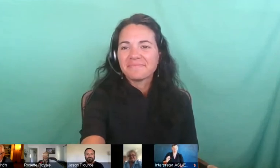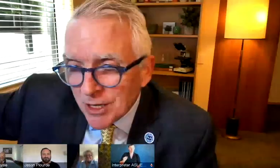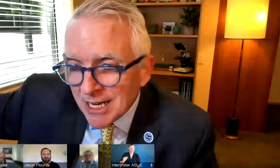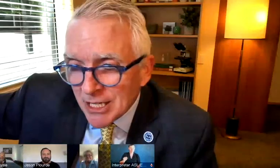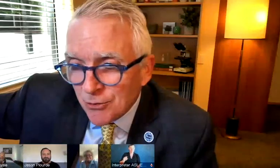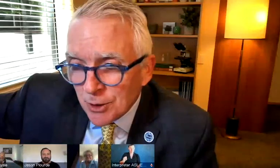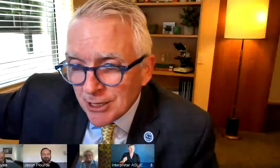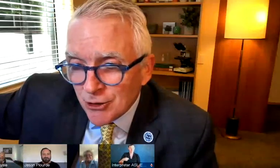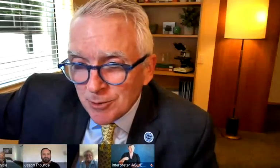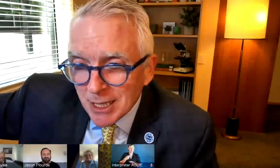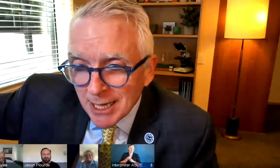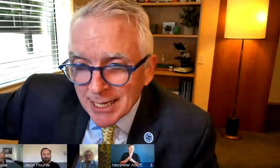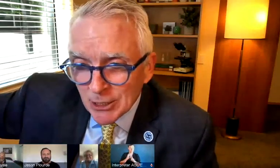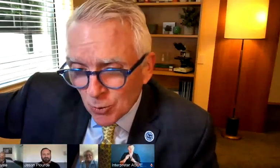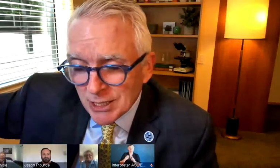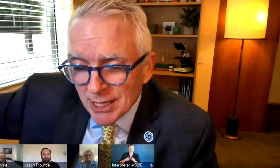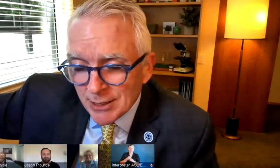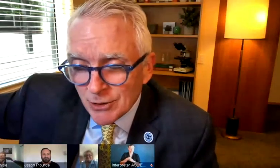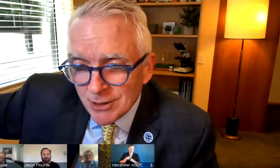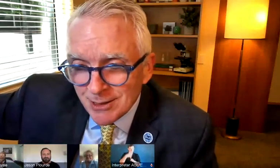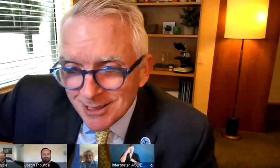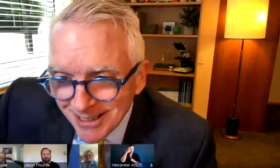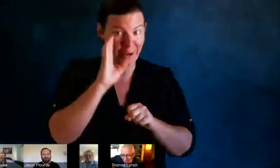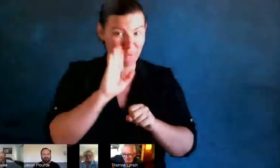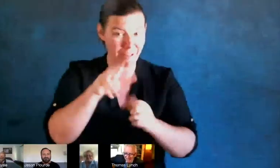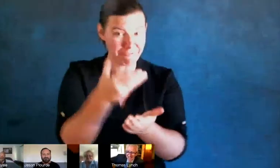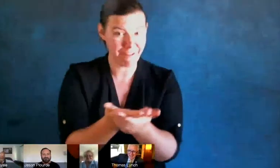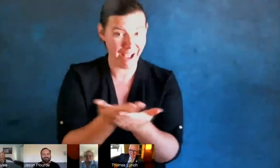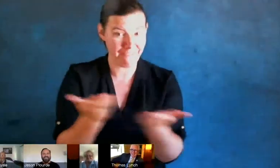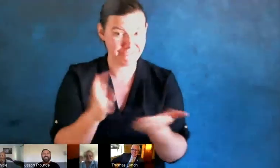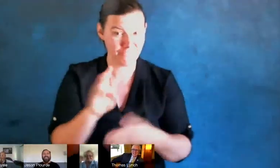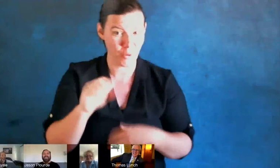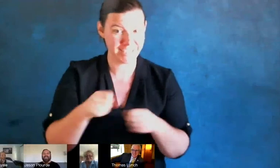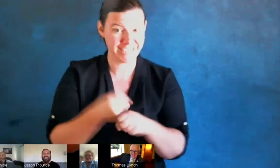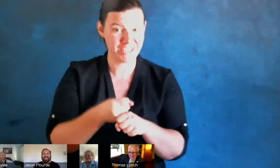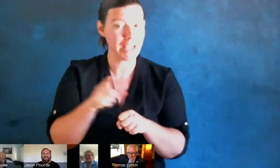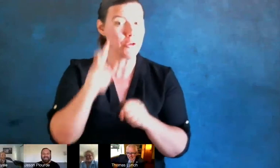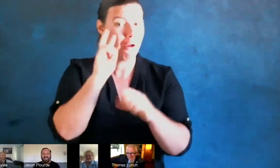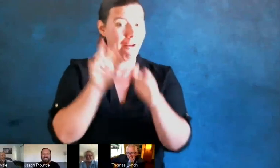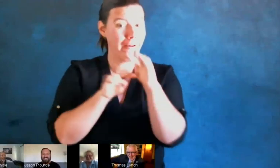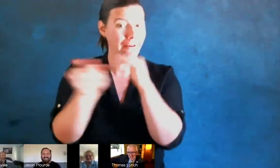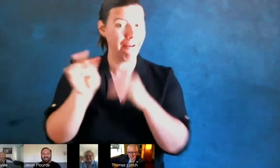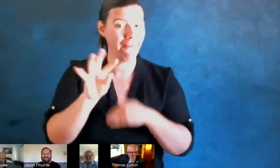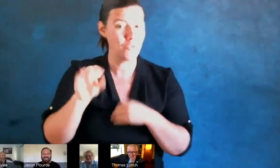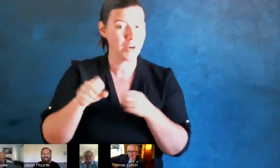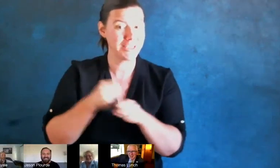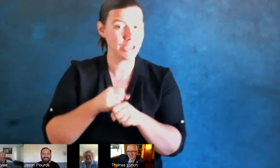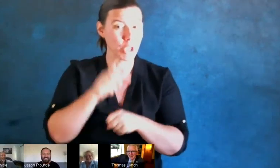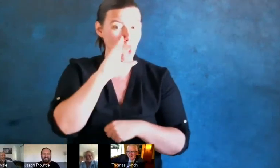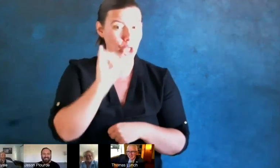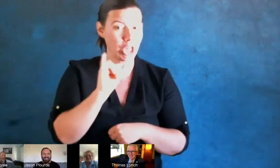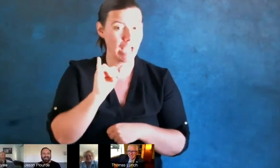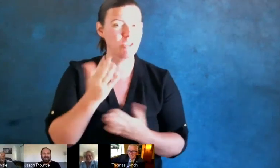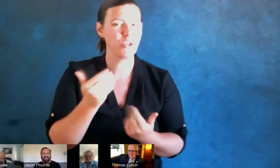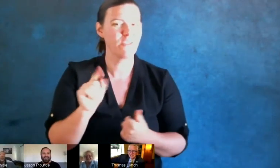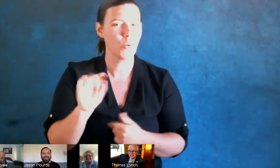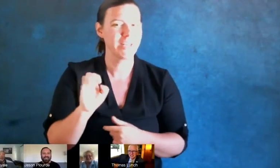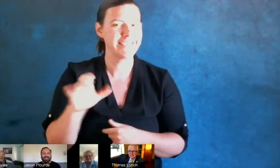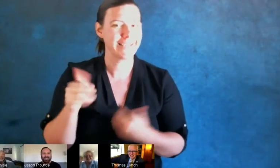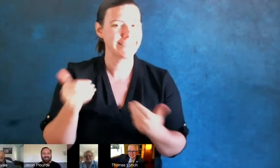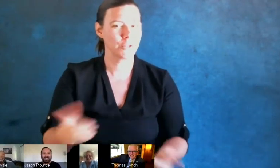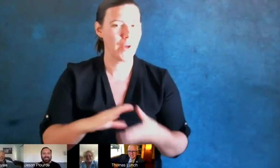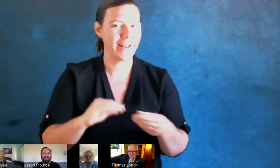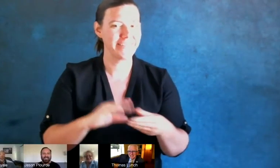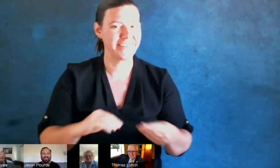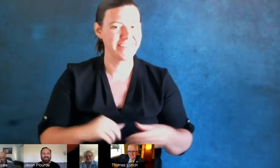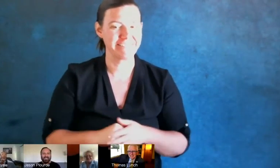get here, and what are the next 40 years going to be like in 20 seconds? Oh, right. I, oh, well, I hoped